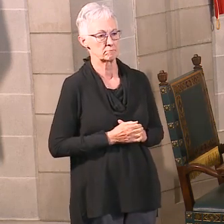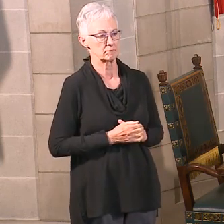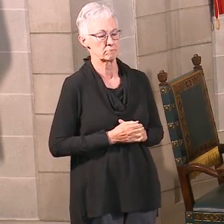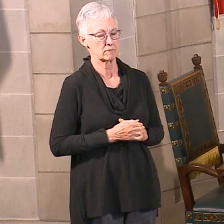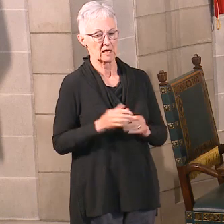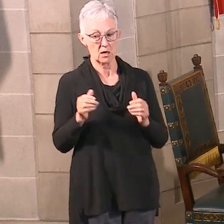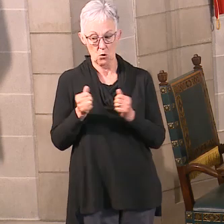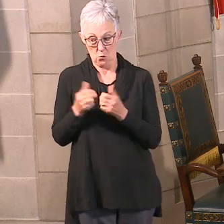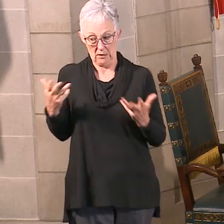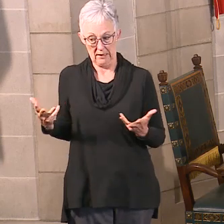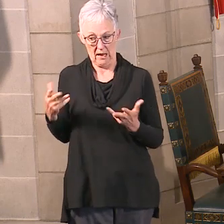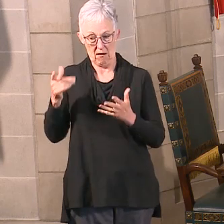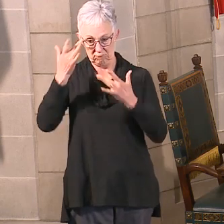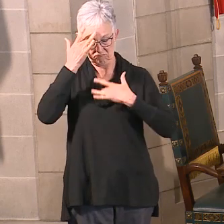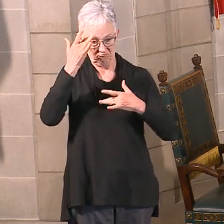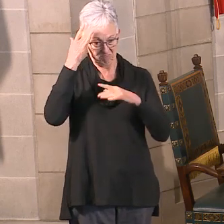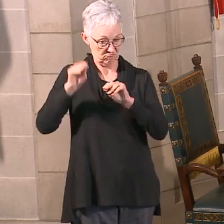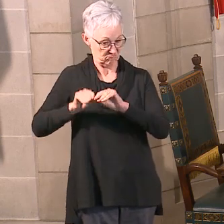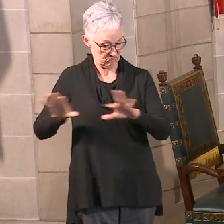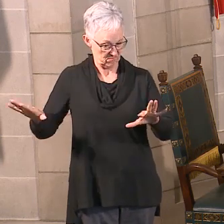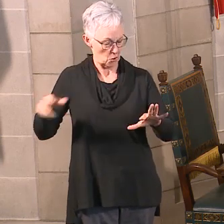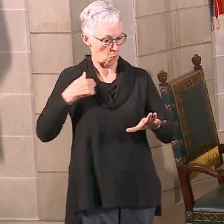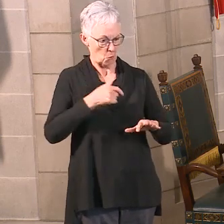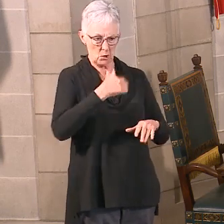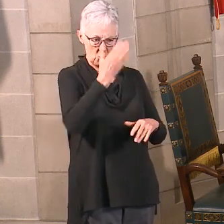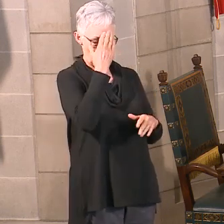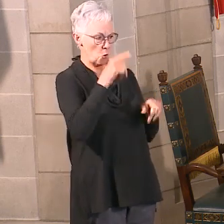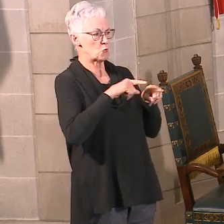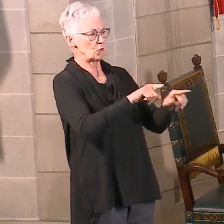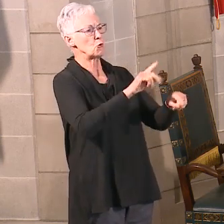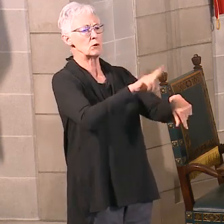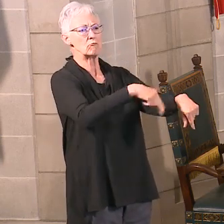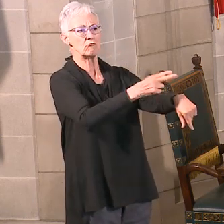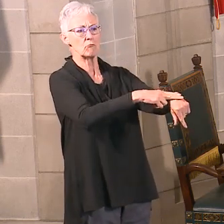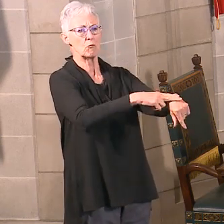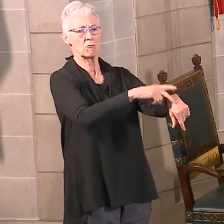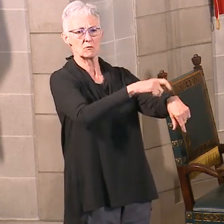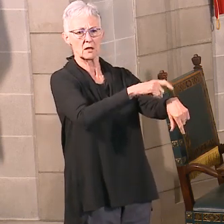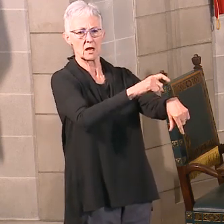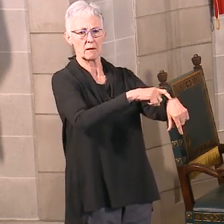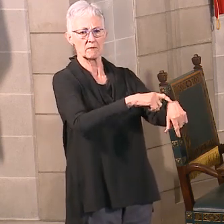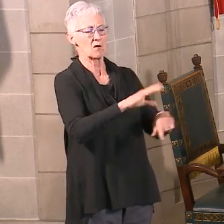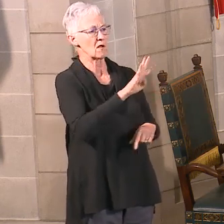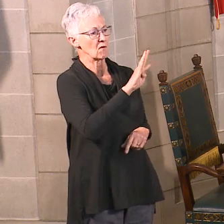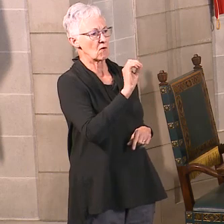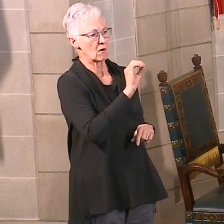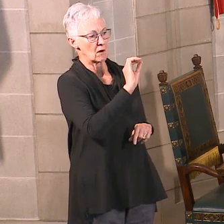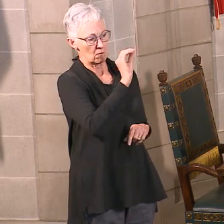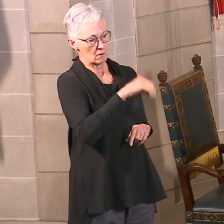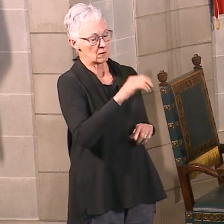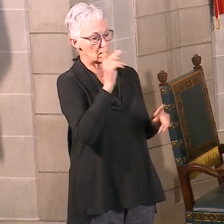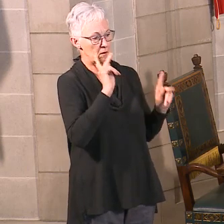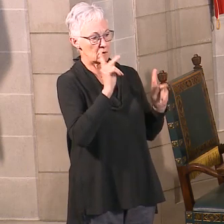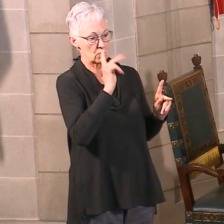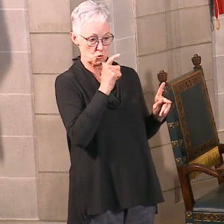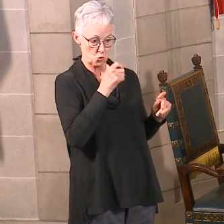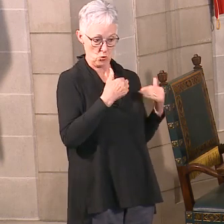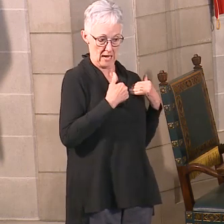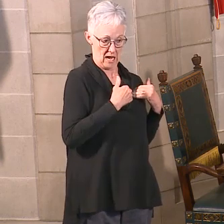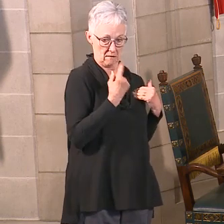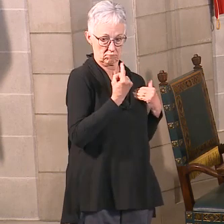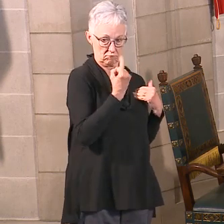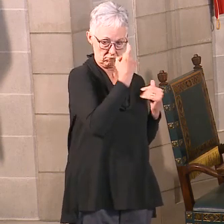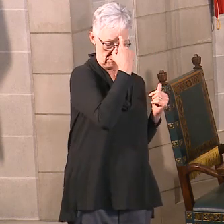that for behavioral health challenges that only 40% of people with a mental illness actually